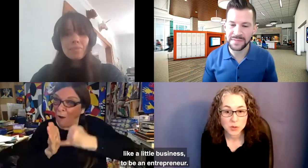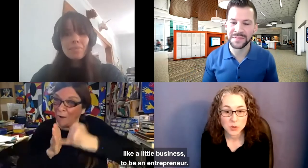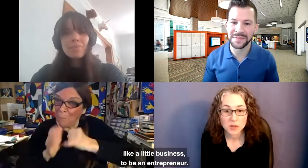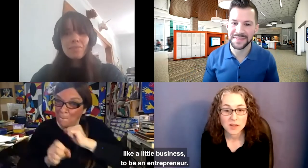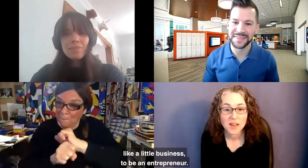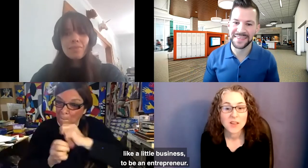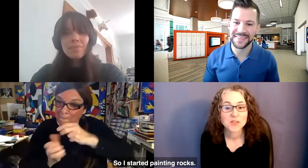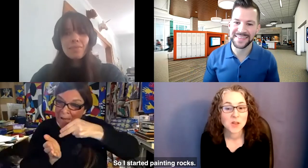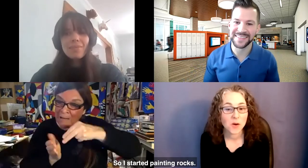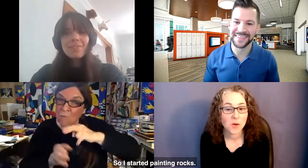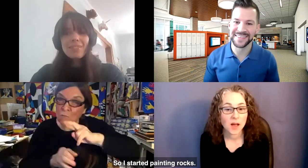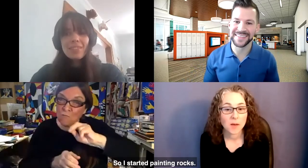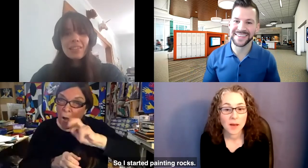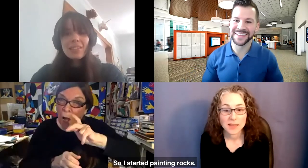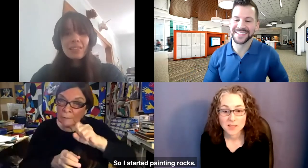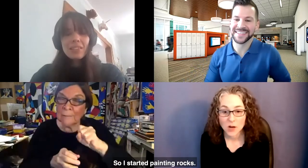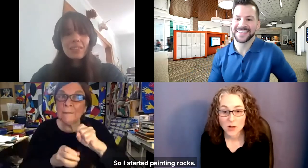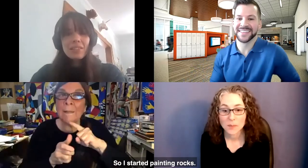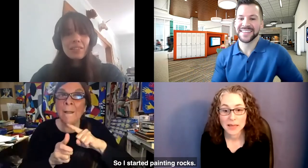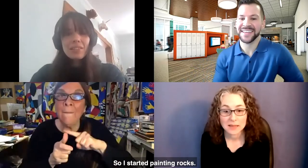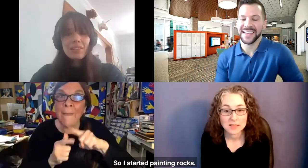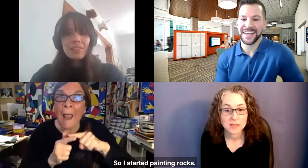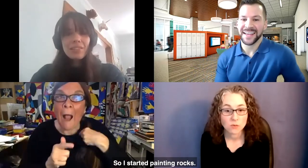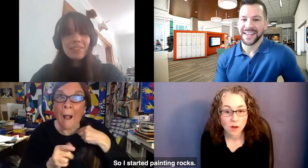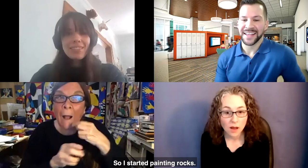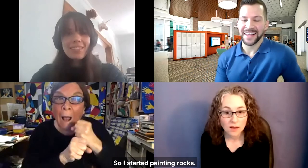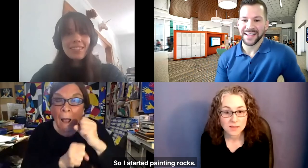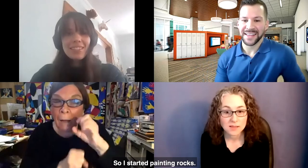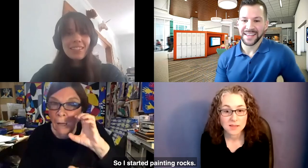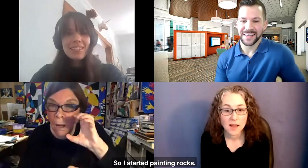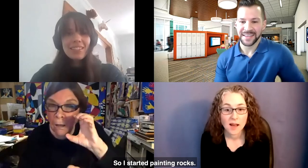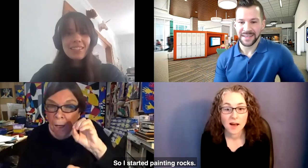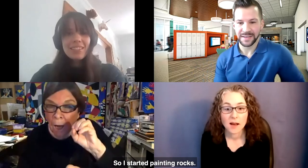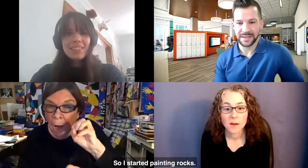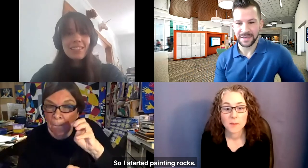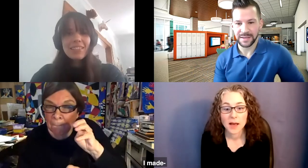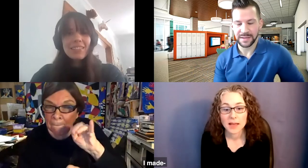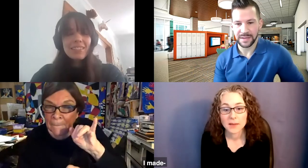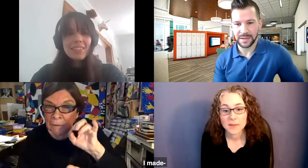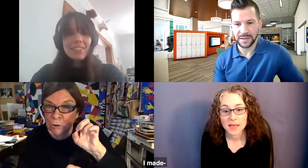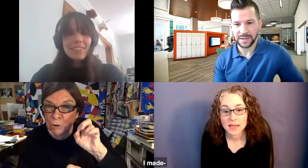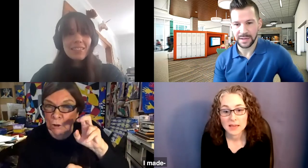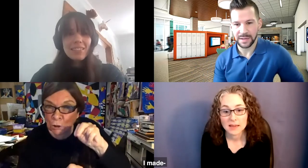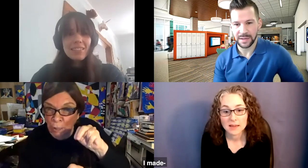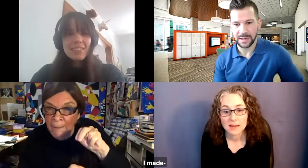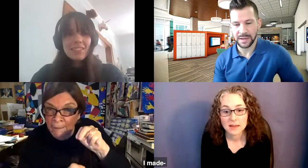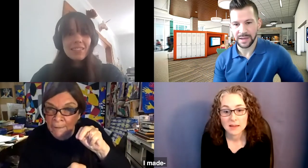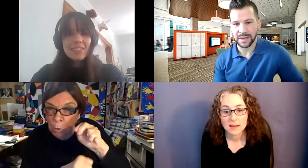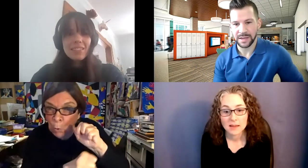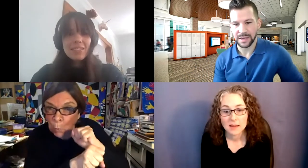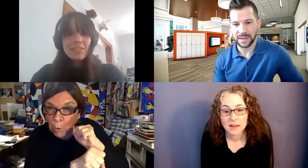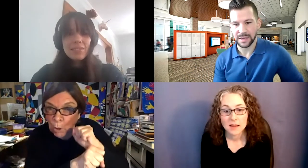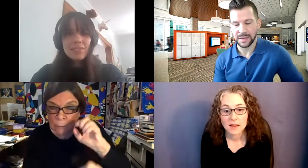entrepreneur. So I started painting rocks. I made